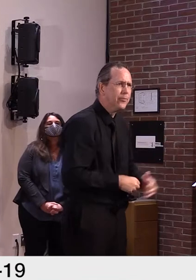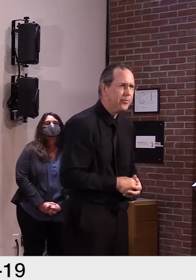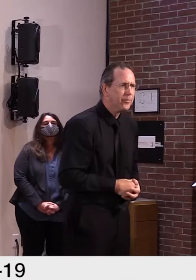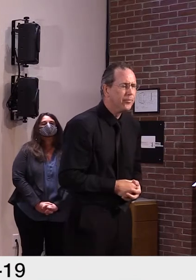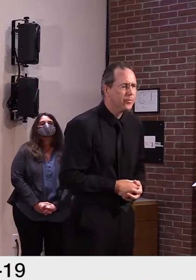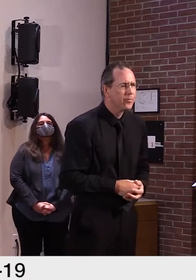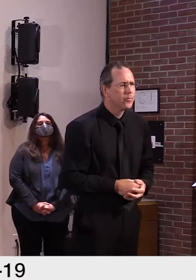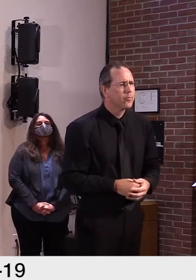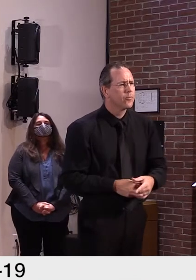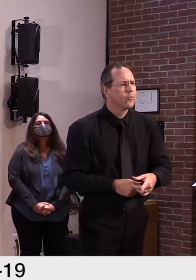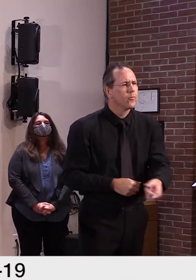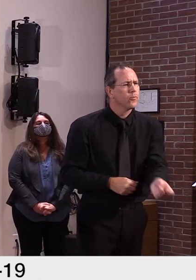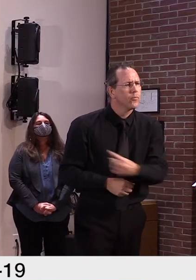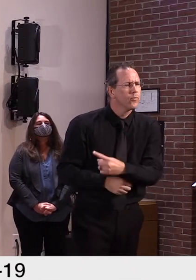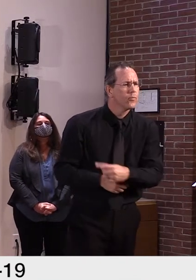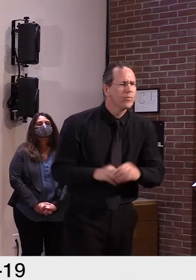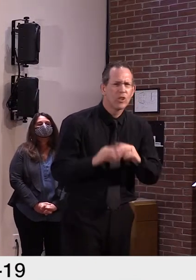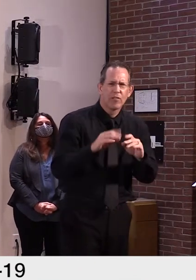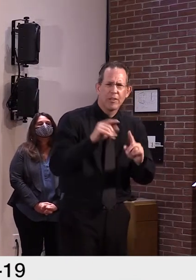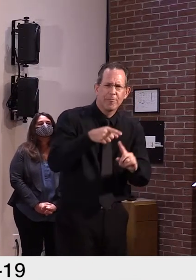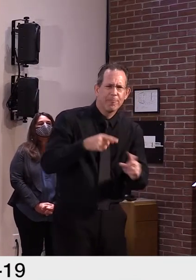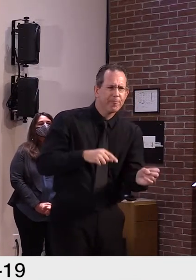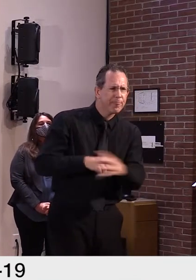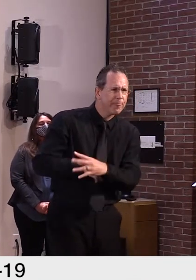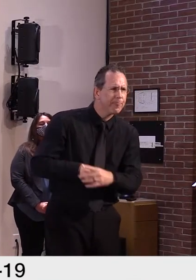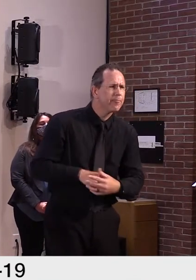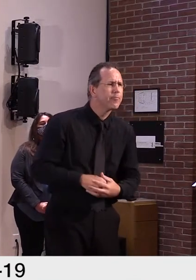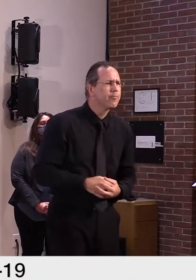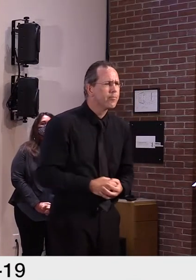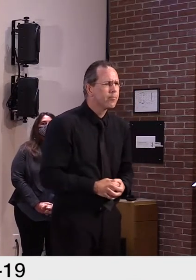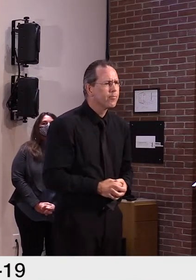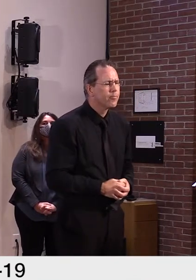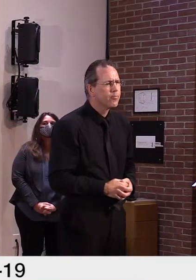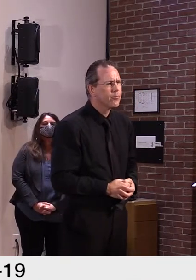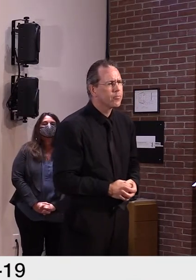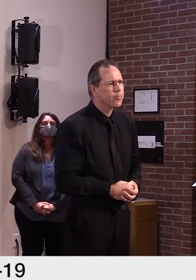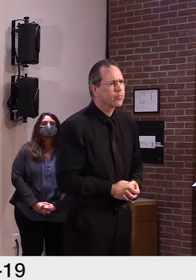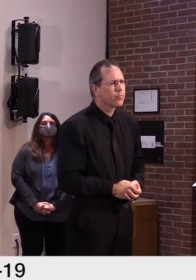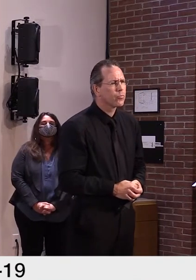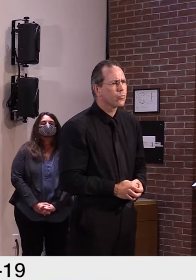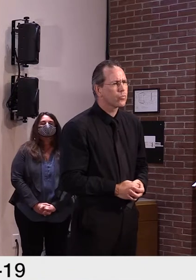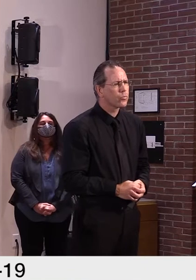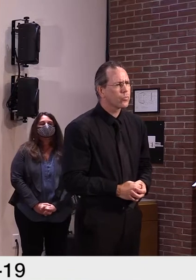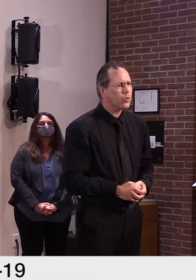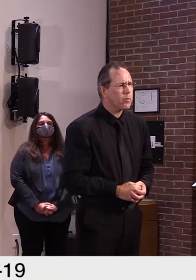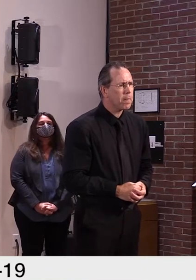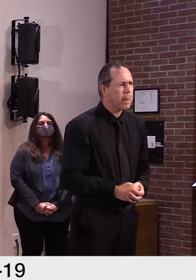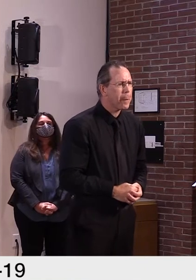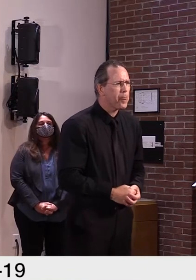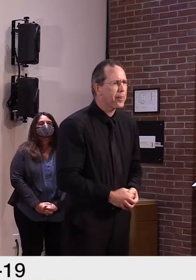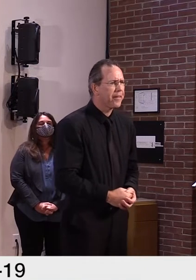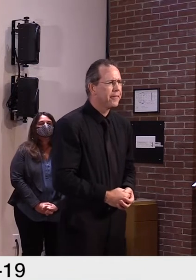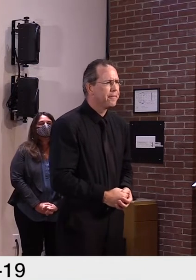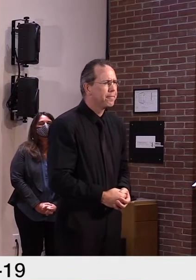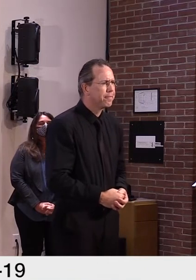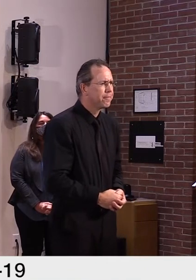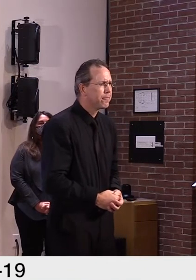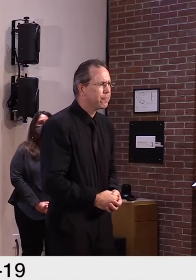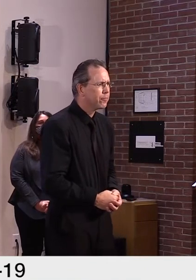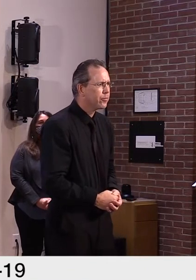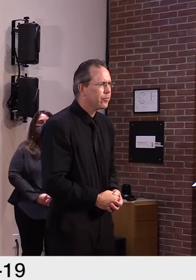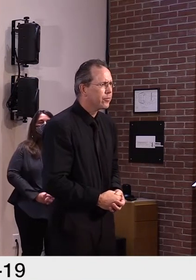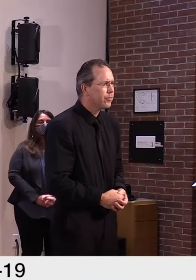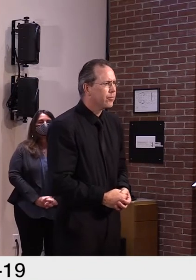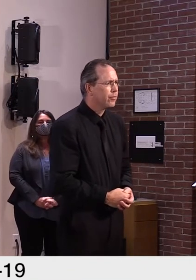Trump's gone after him this morning, calling him a Republican in name only. But the New York Times this morning quotes the